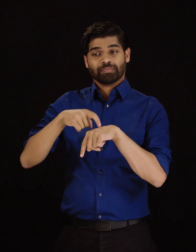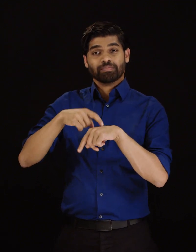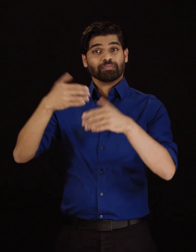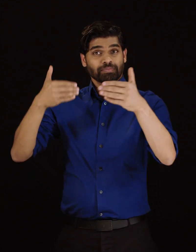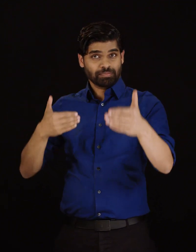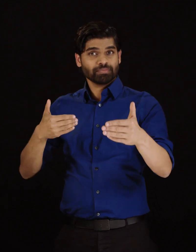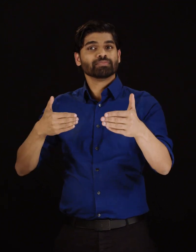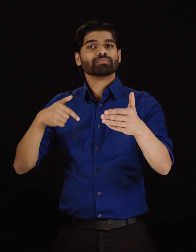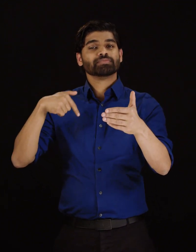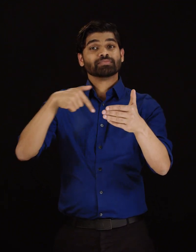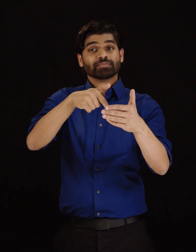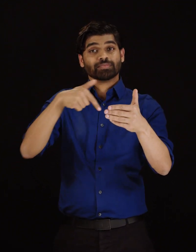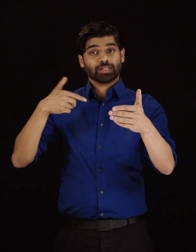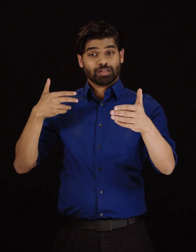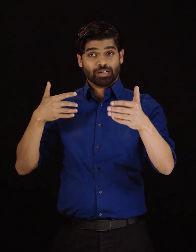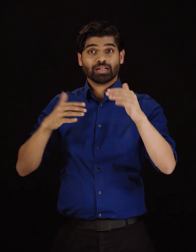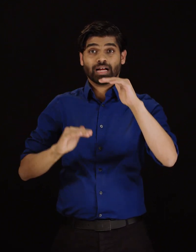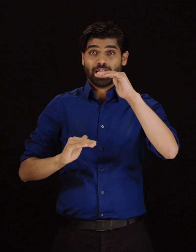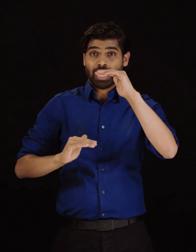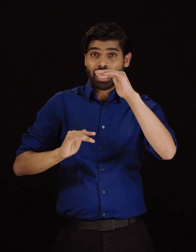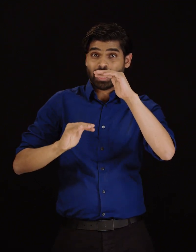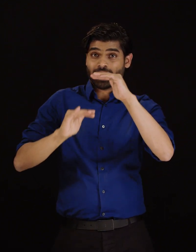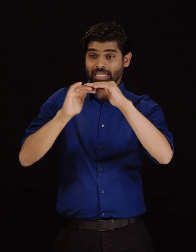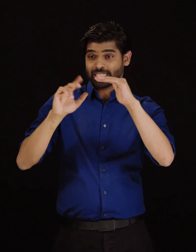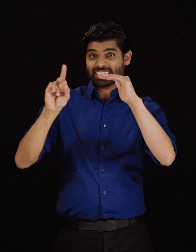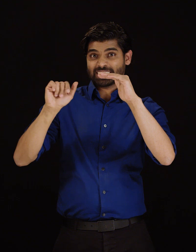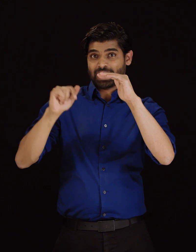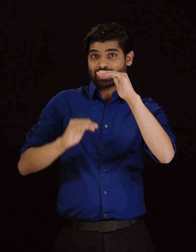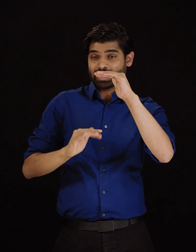traffic management policies and if they intend to use throttling.